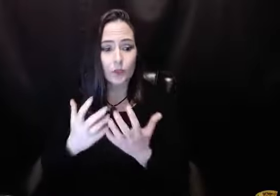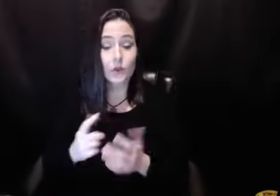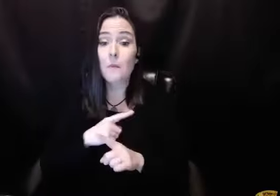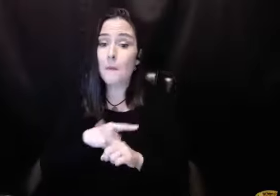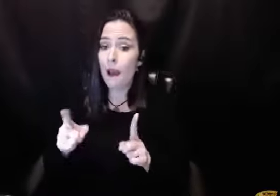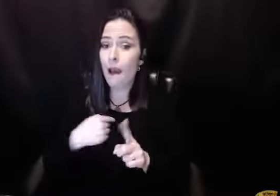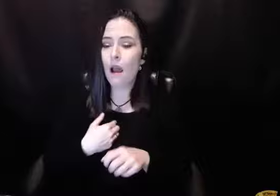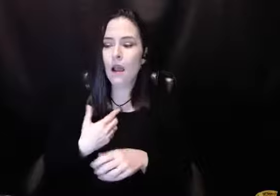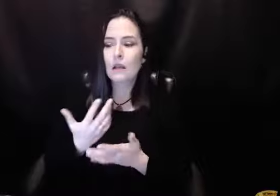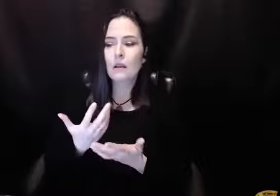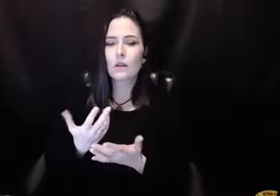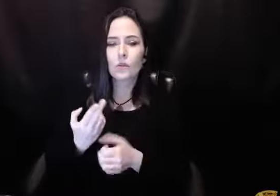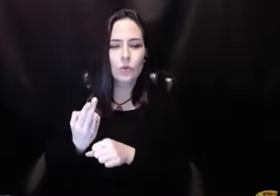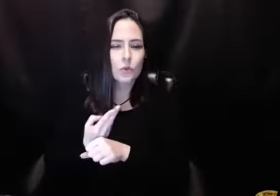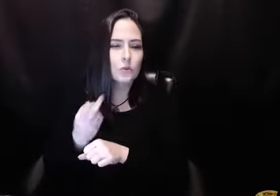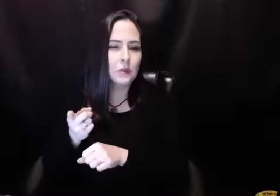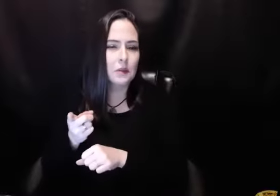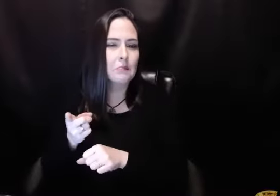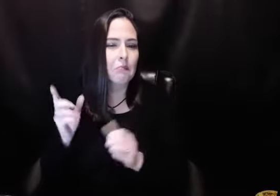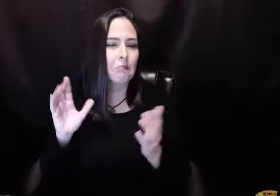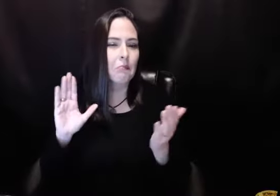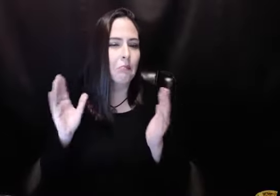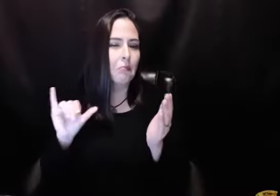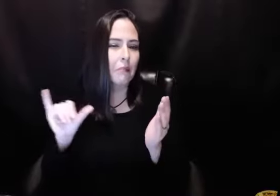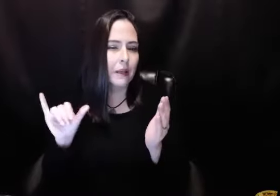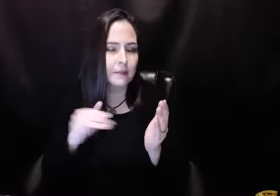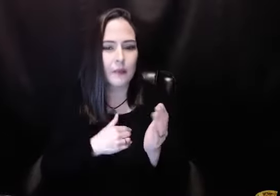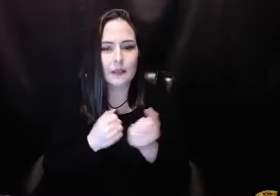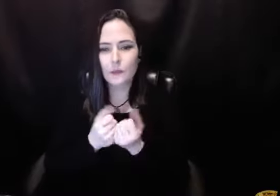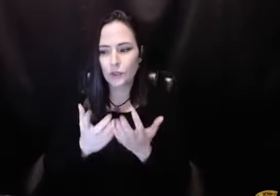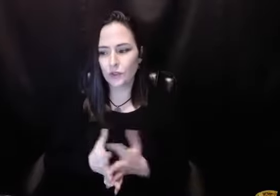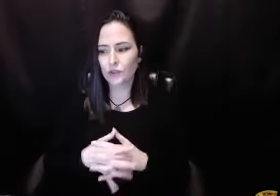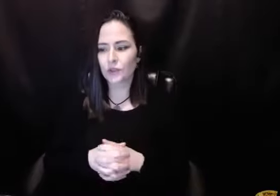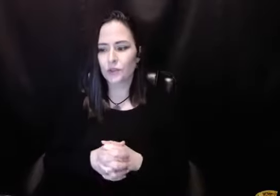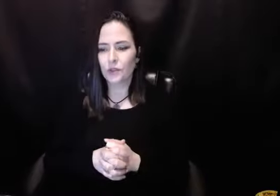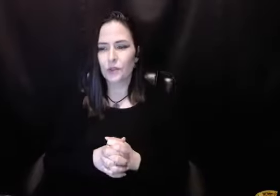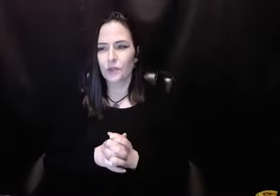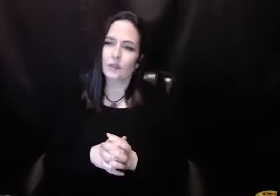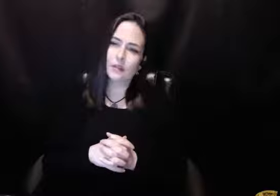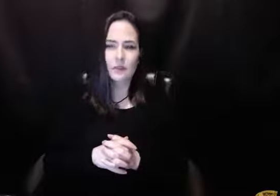I never asked him to be my sponsor, but I used him as my sponsor.